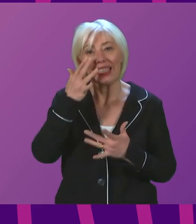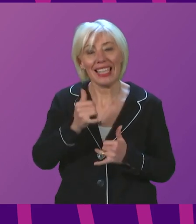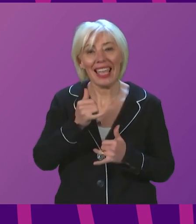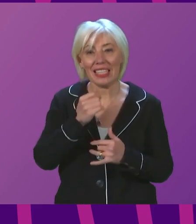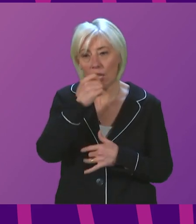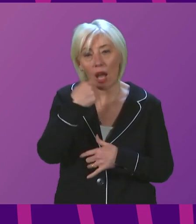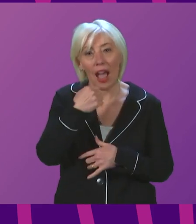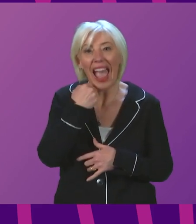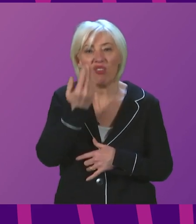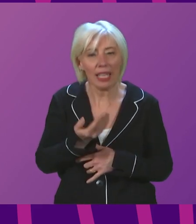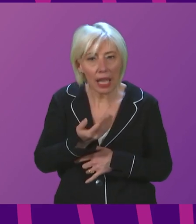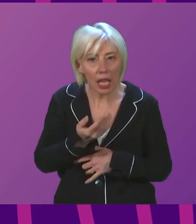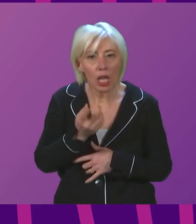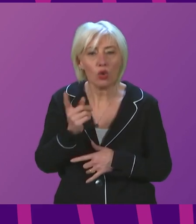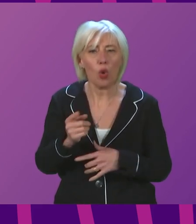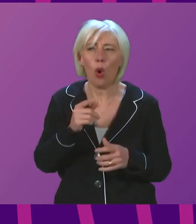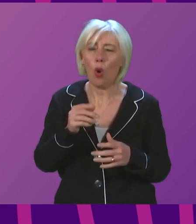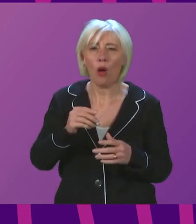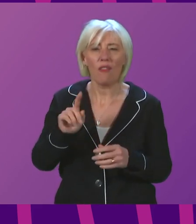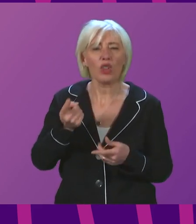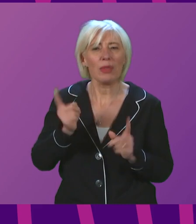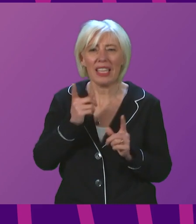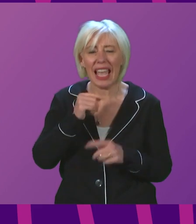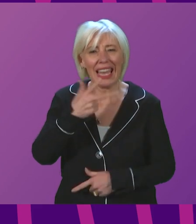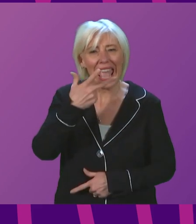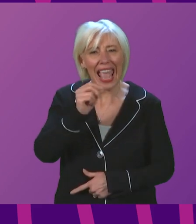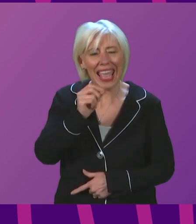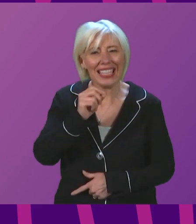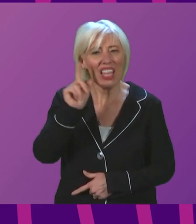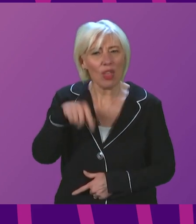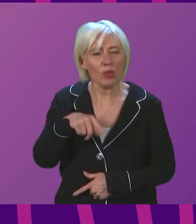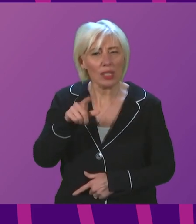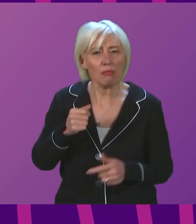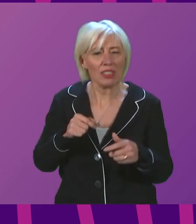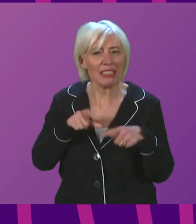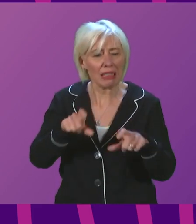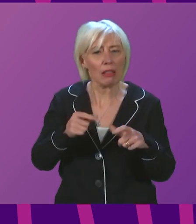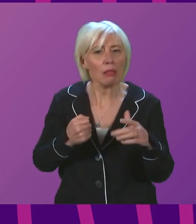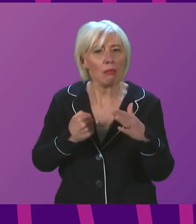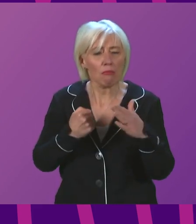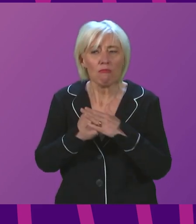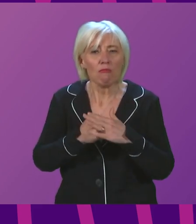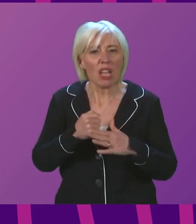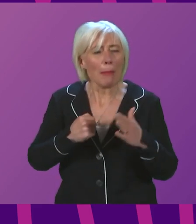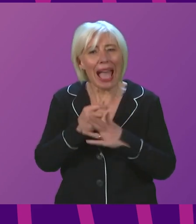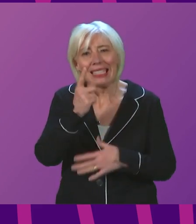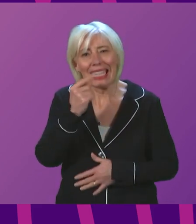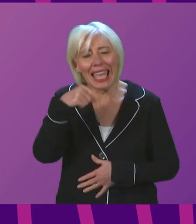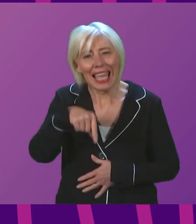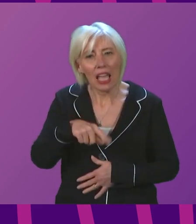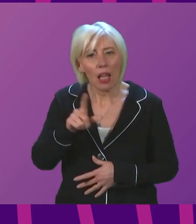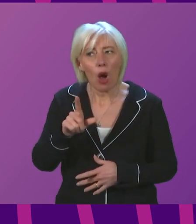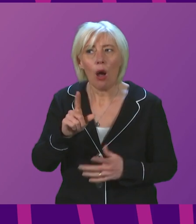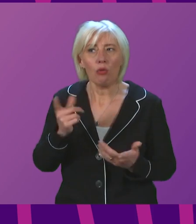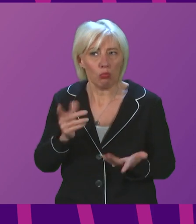So can I ask the First Minister to update the Chamber? Is 80,000 still the reach of our capacity in PCR processing? And is she confident